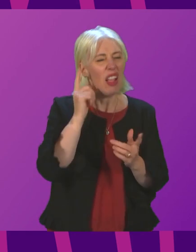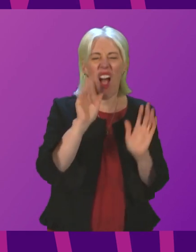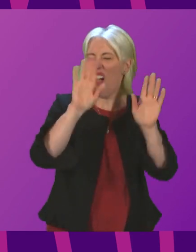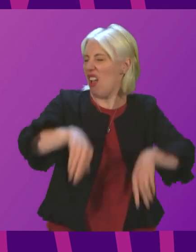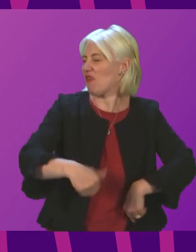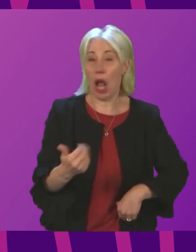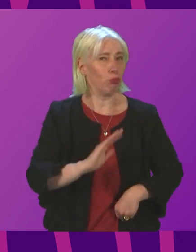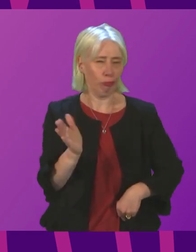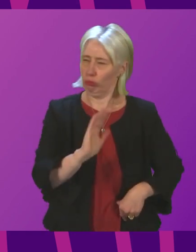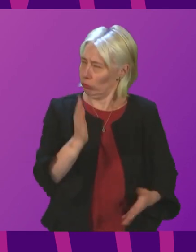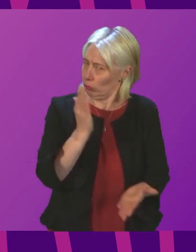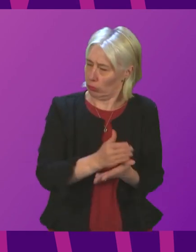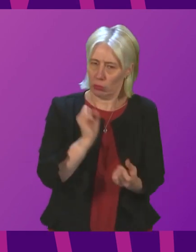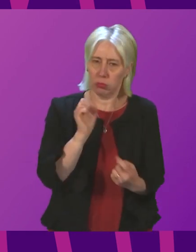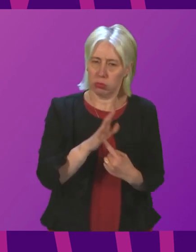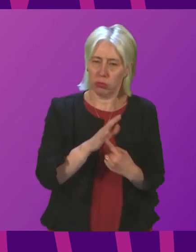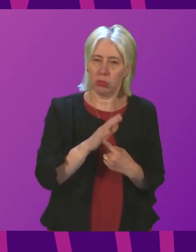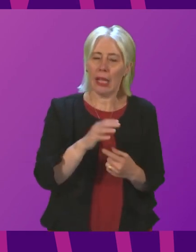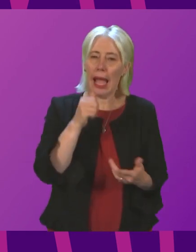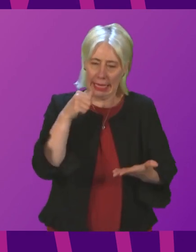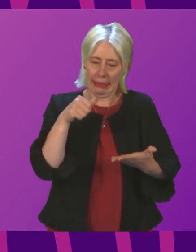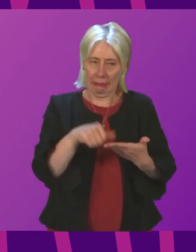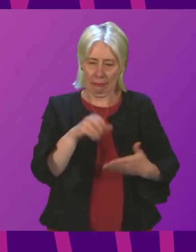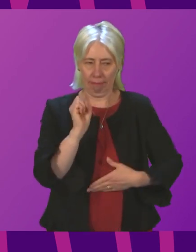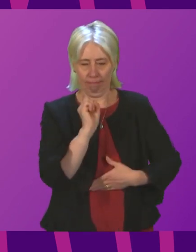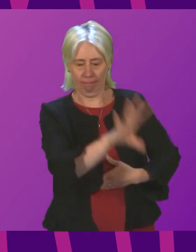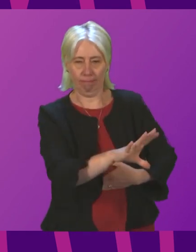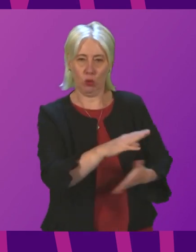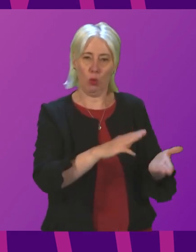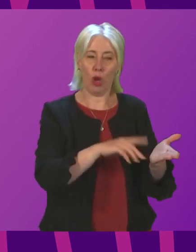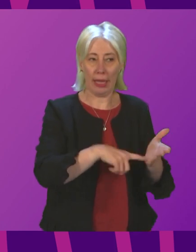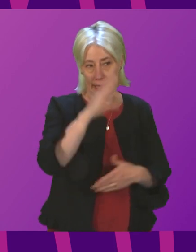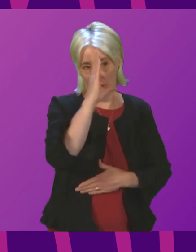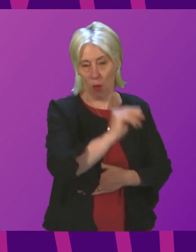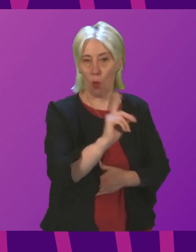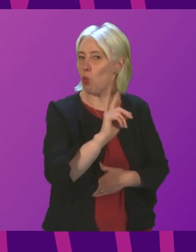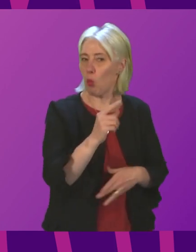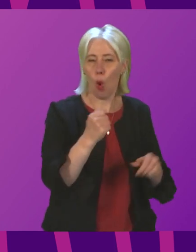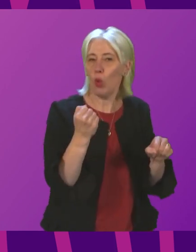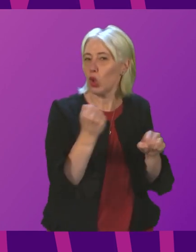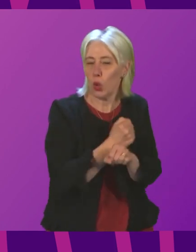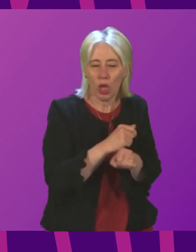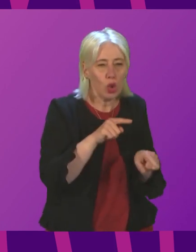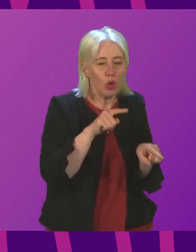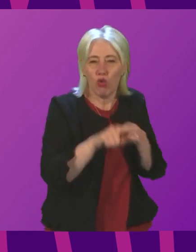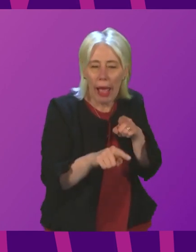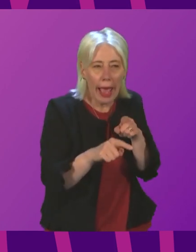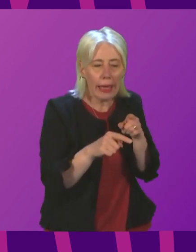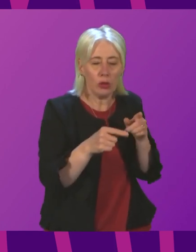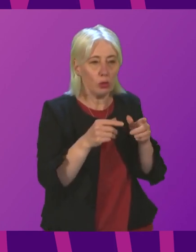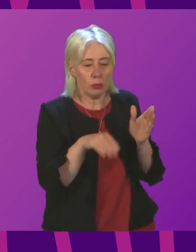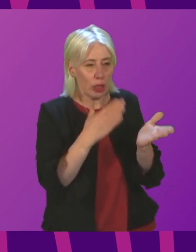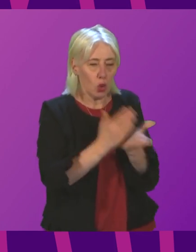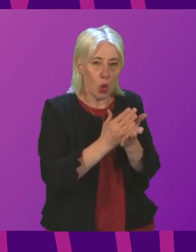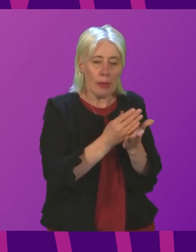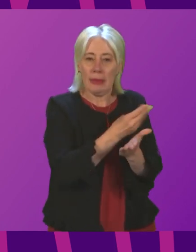can also provide Monica Lennon a written form, if she wishes, of the updates on what we're doing to try to recover some of those cancer